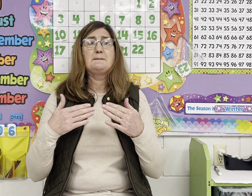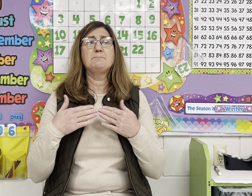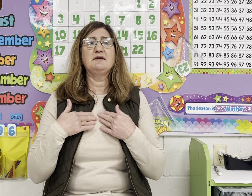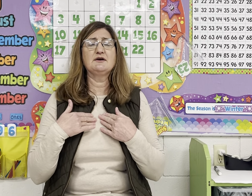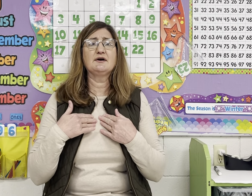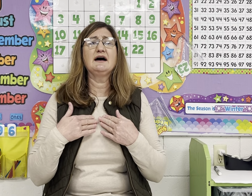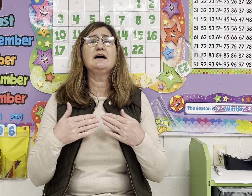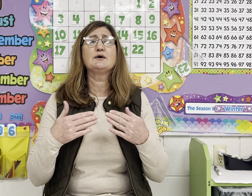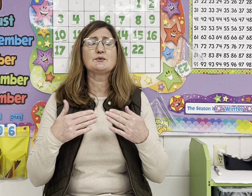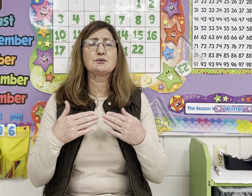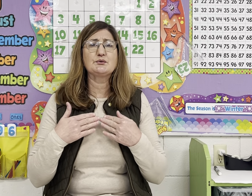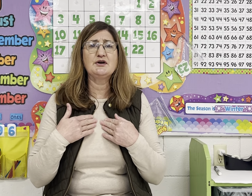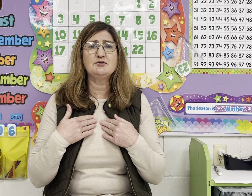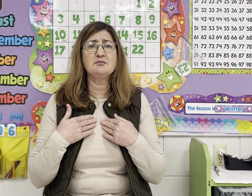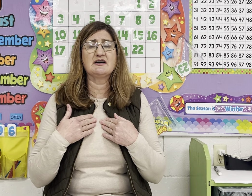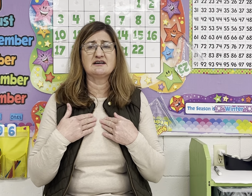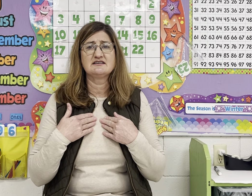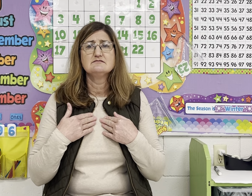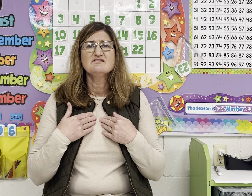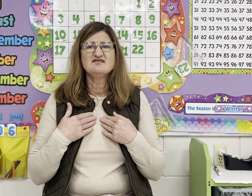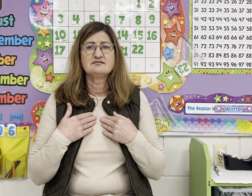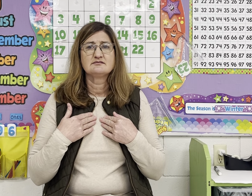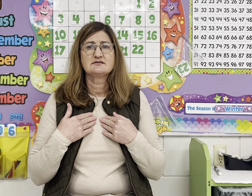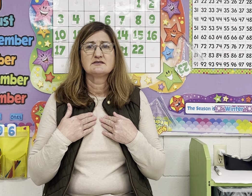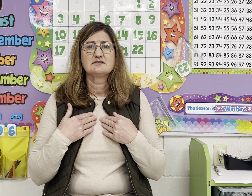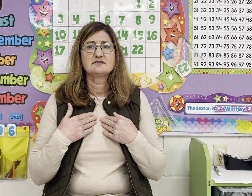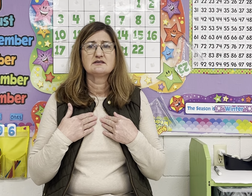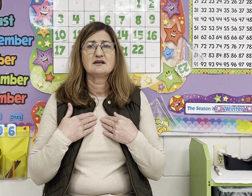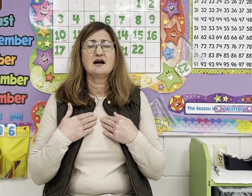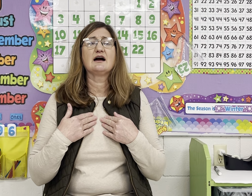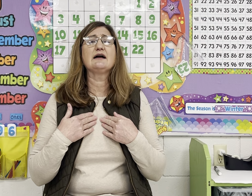mirror, rumor. All right,